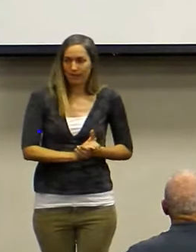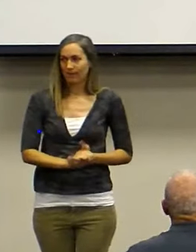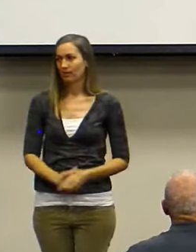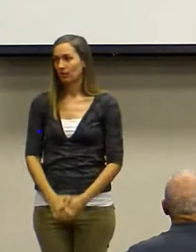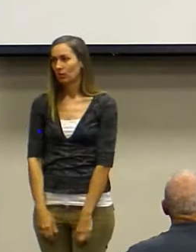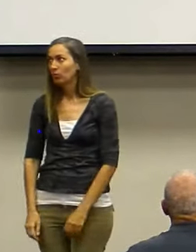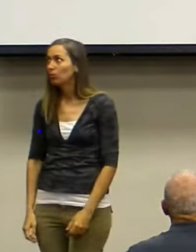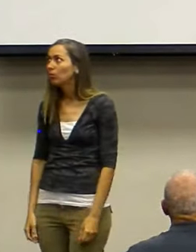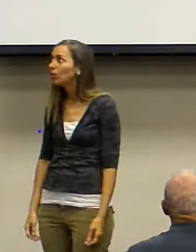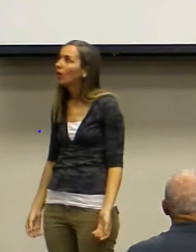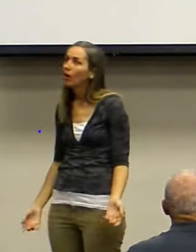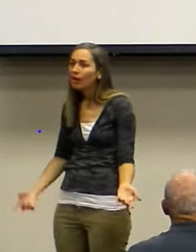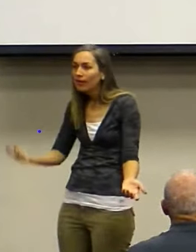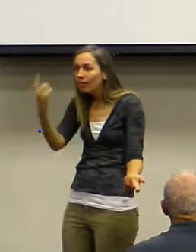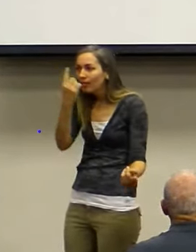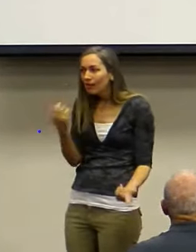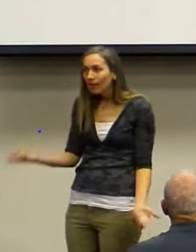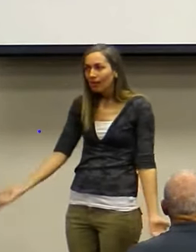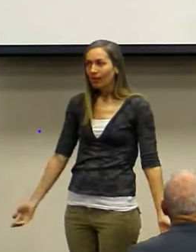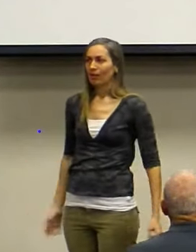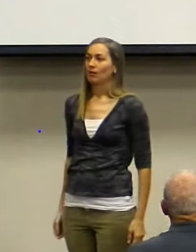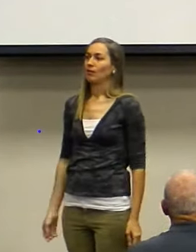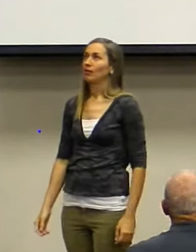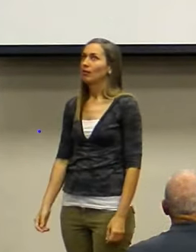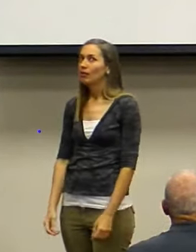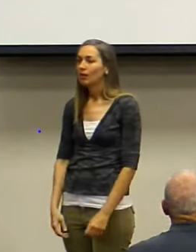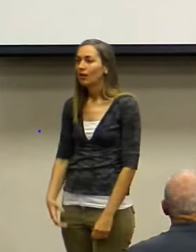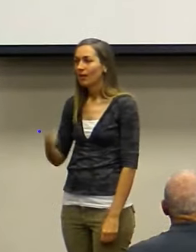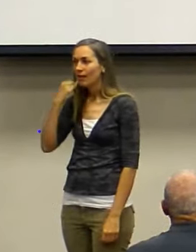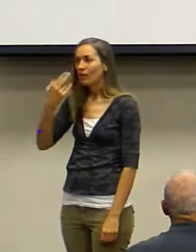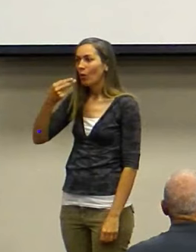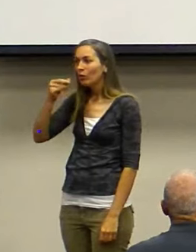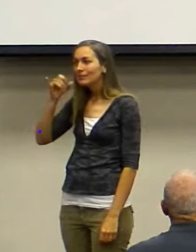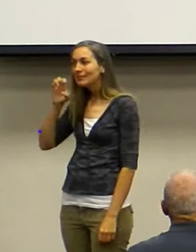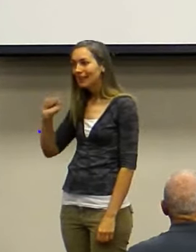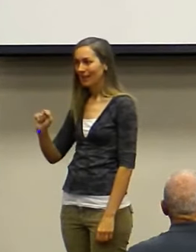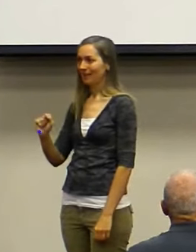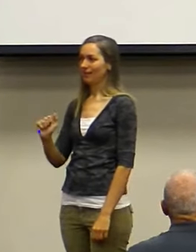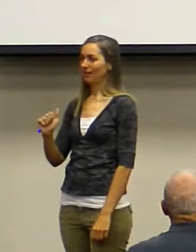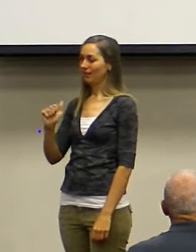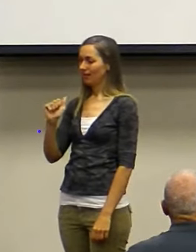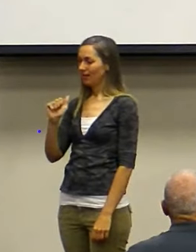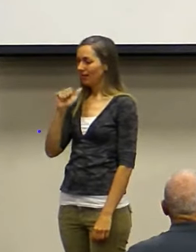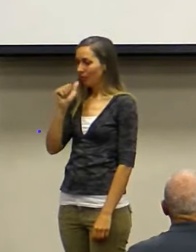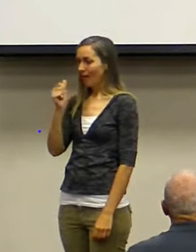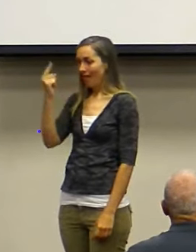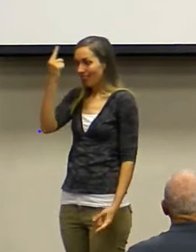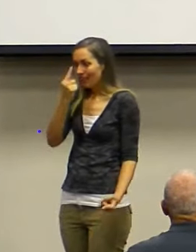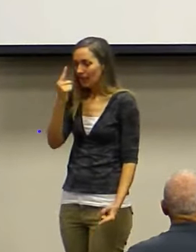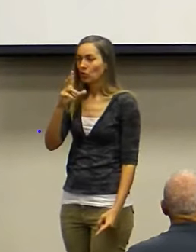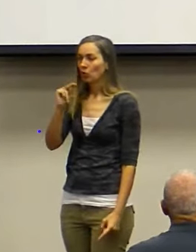At that moment, what are you thinking? If you're Hosea, you're not thinking. You're obedient.